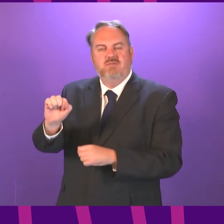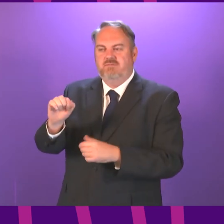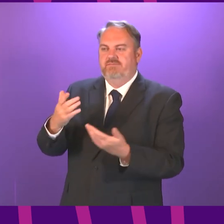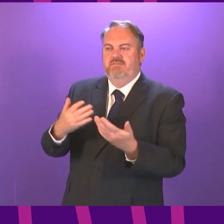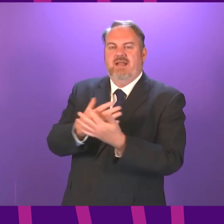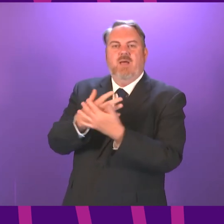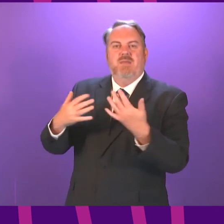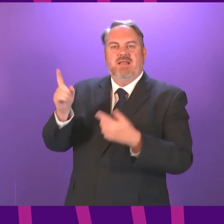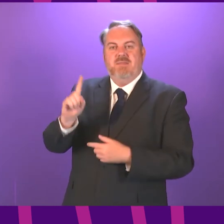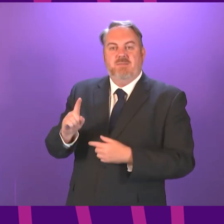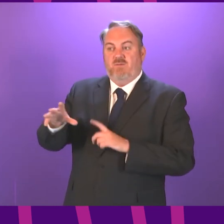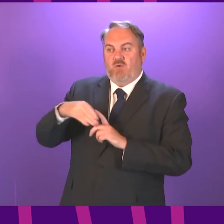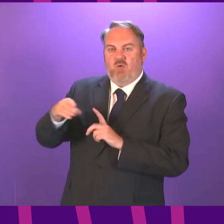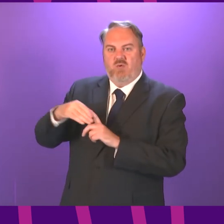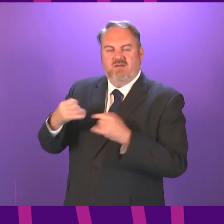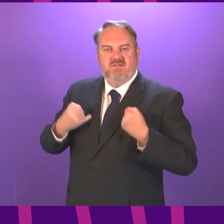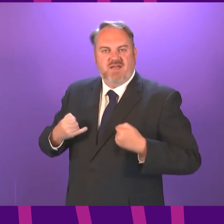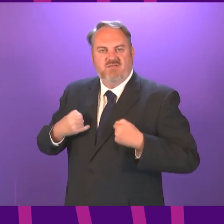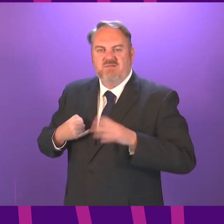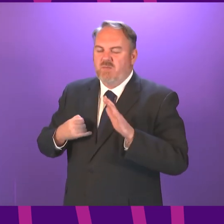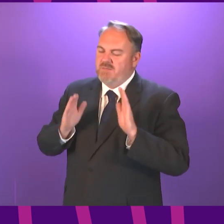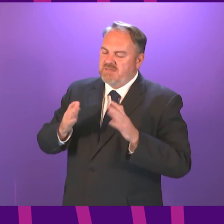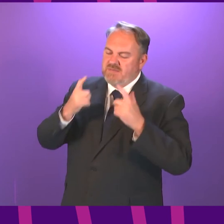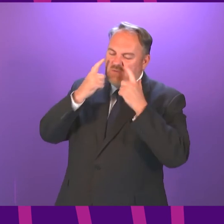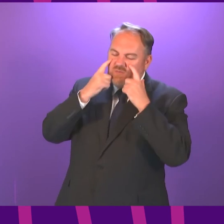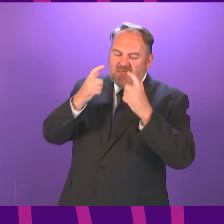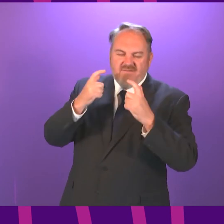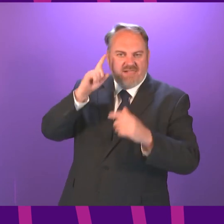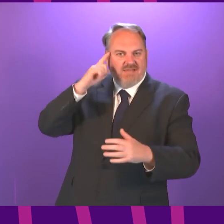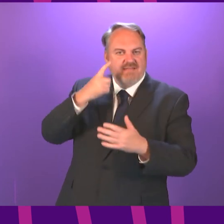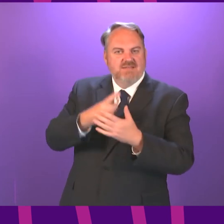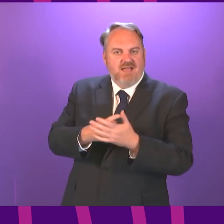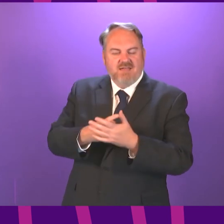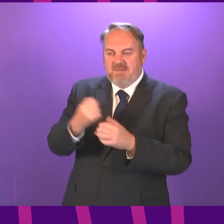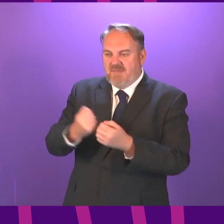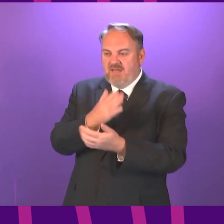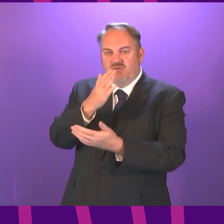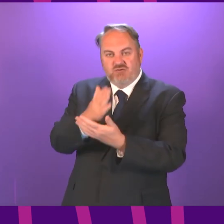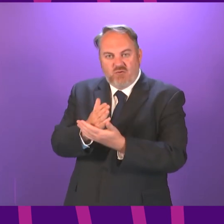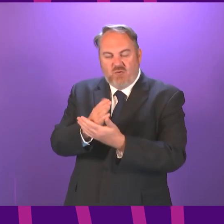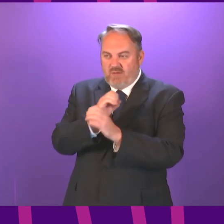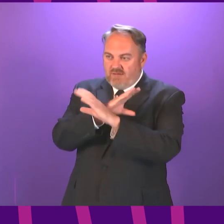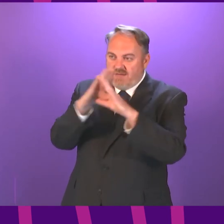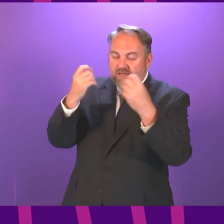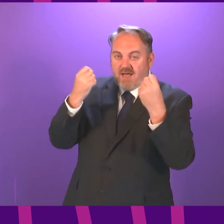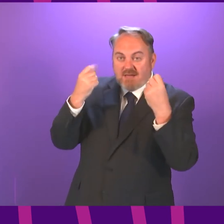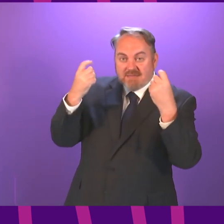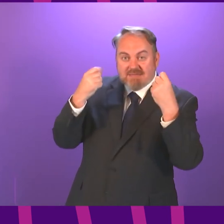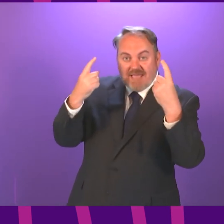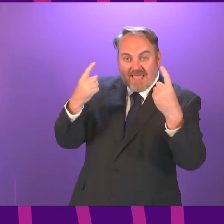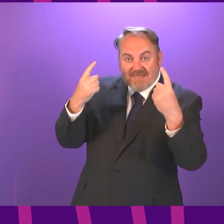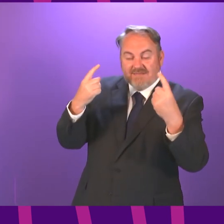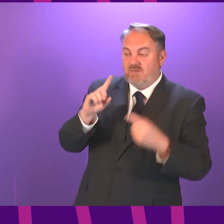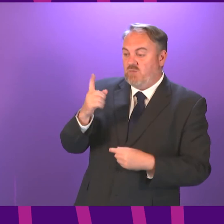by case numbers but we've got to do this carefully and we've got to allow the data to emerge so that we can properly assess it and not act